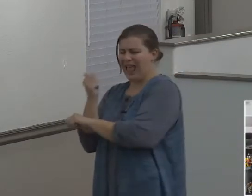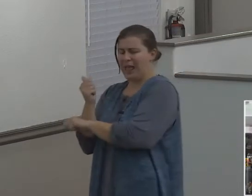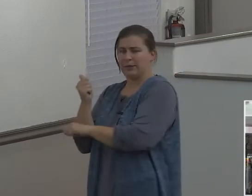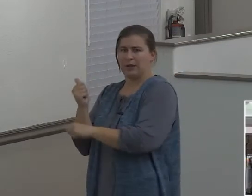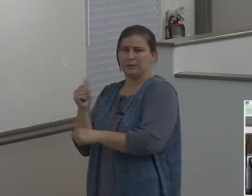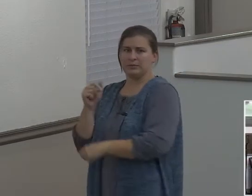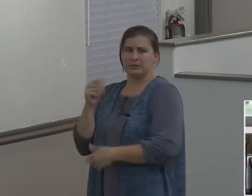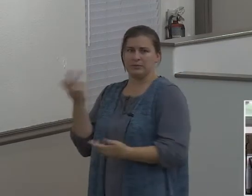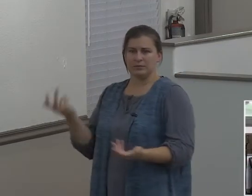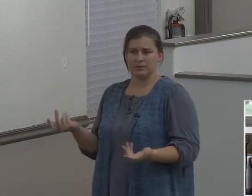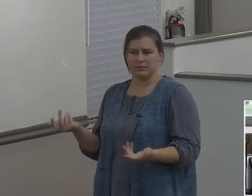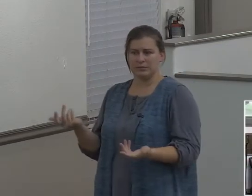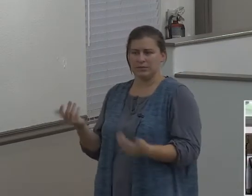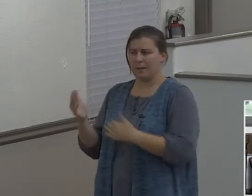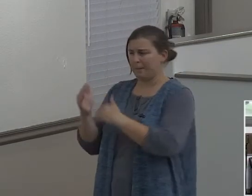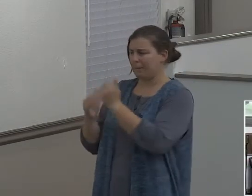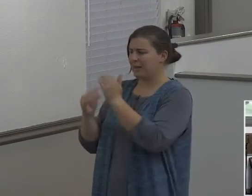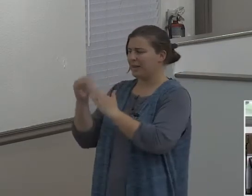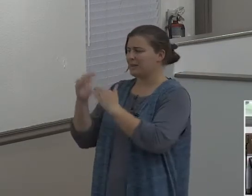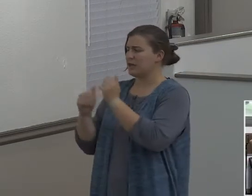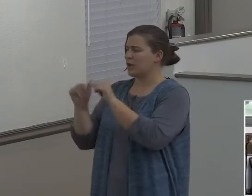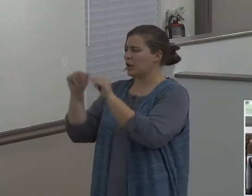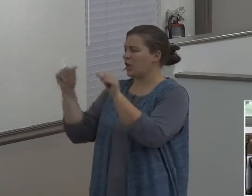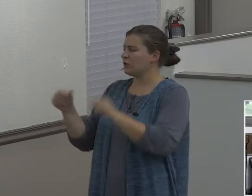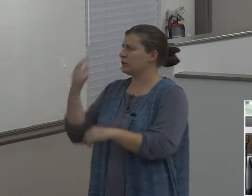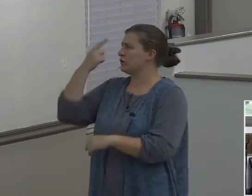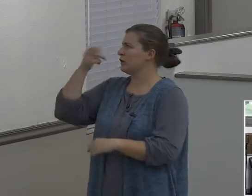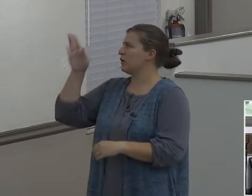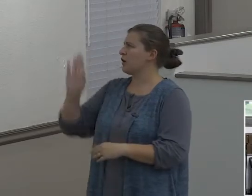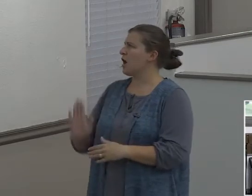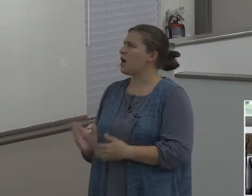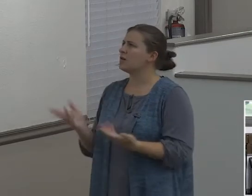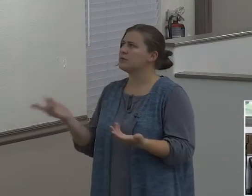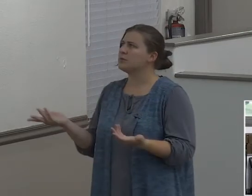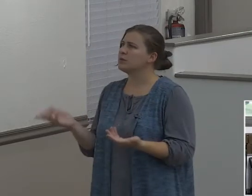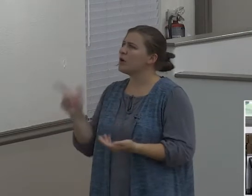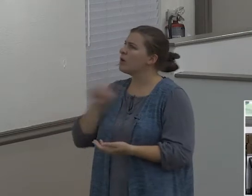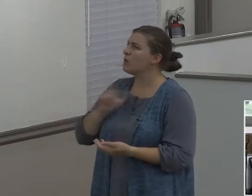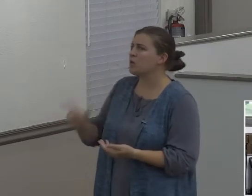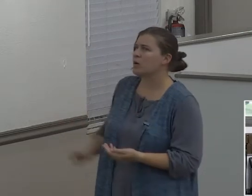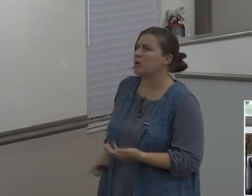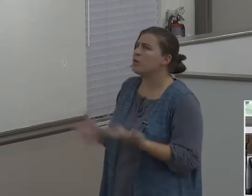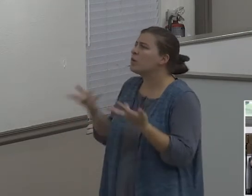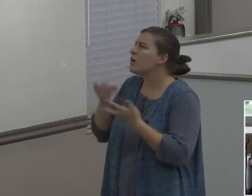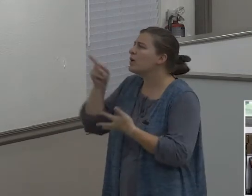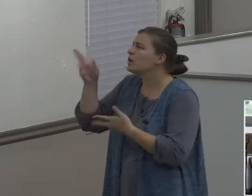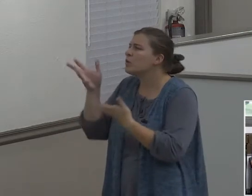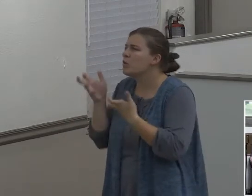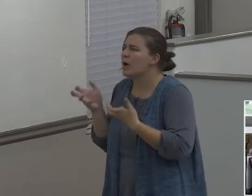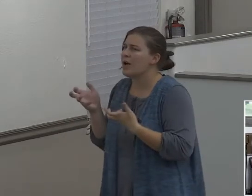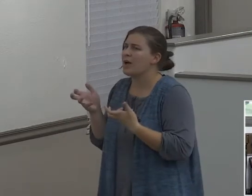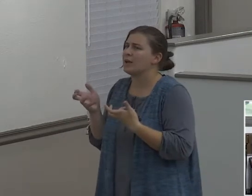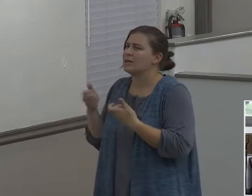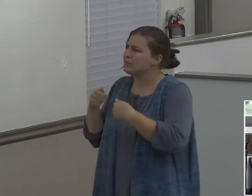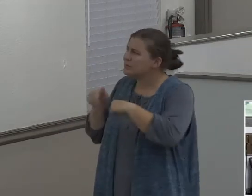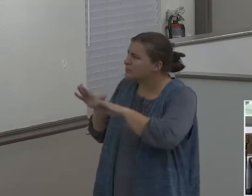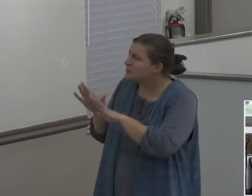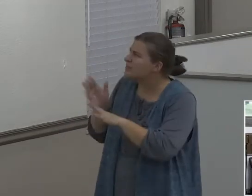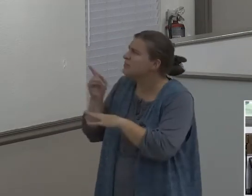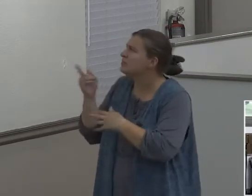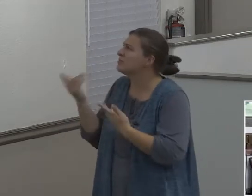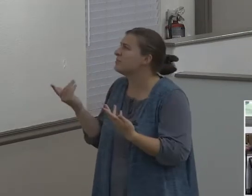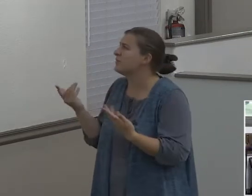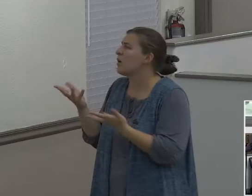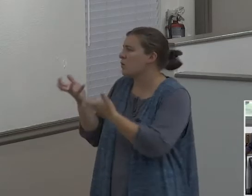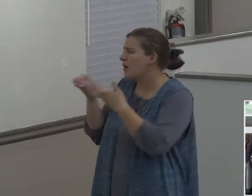building an altar, Lord. What do you want? I want to be yielded to you. I want to do things your